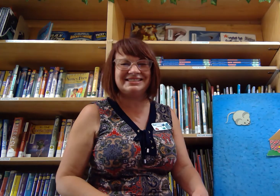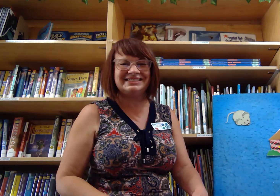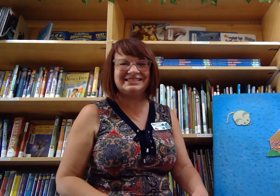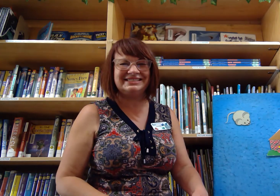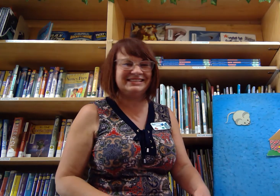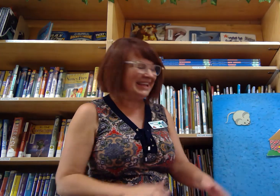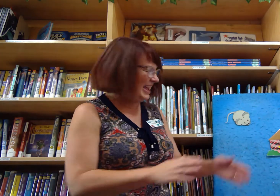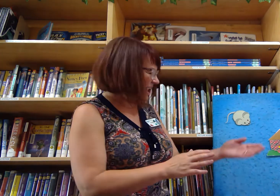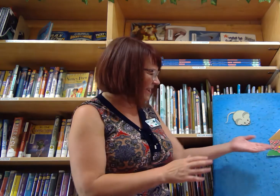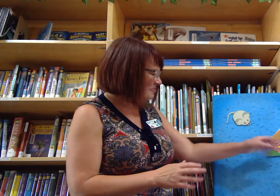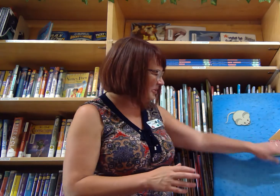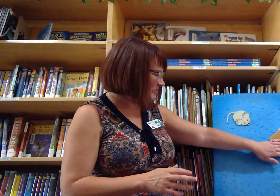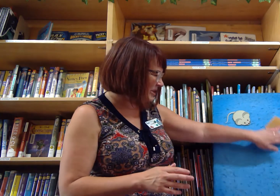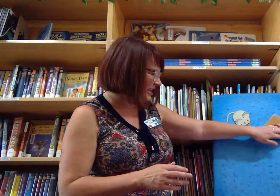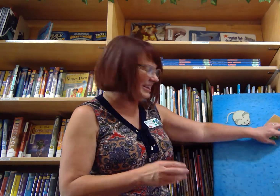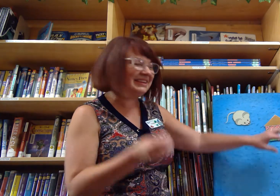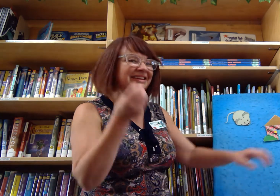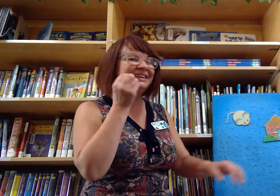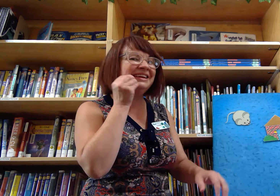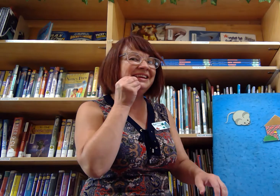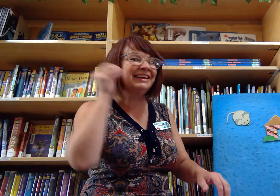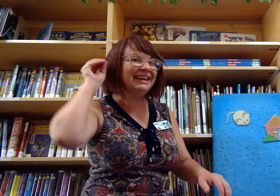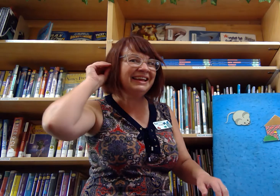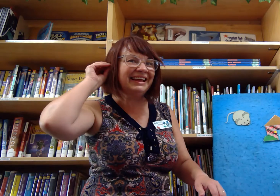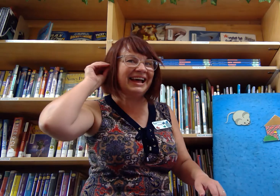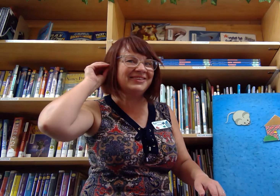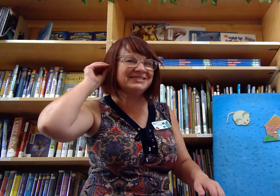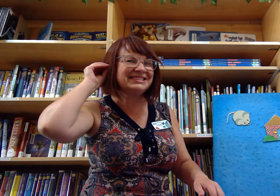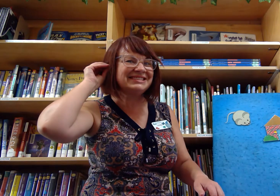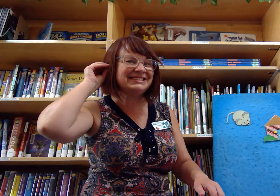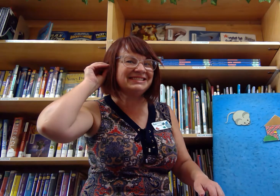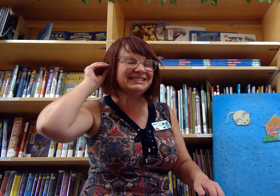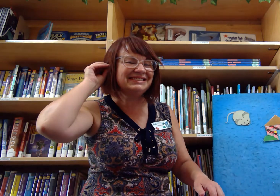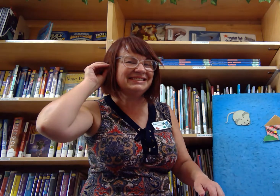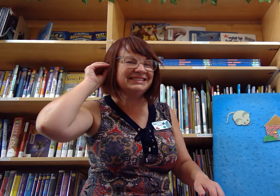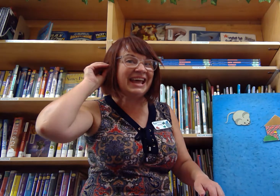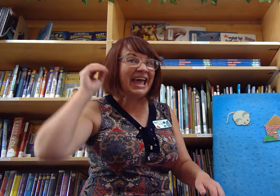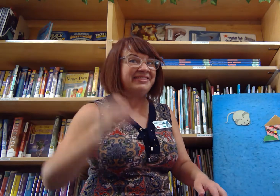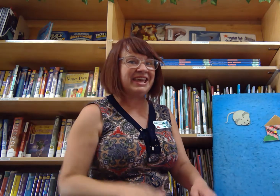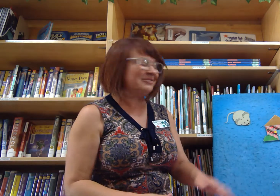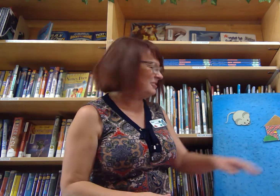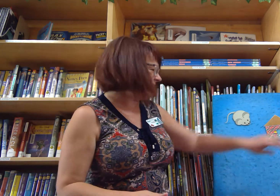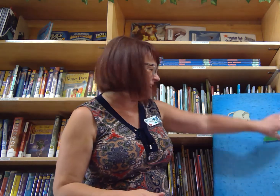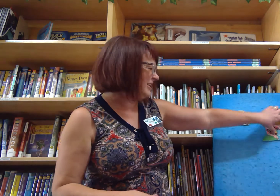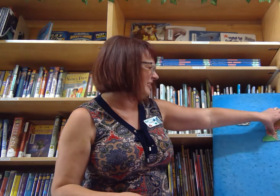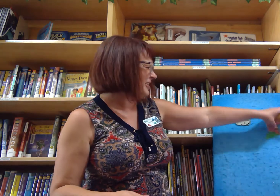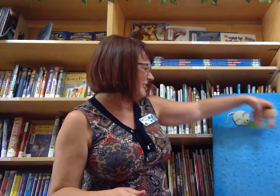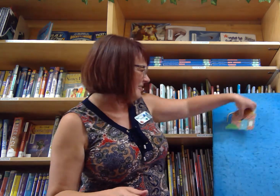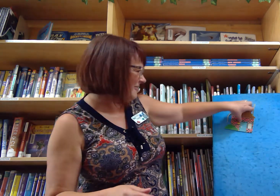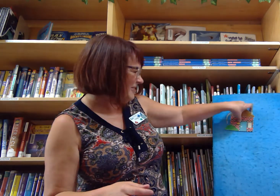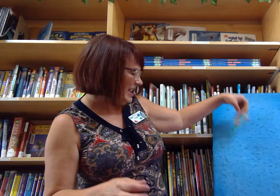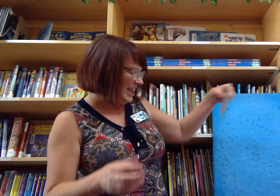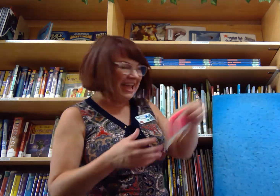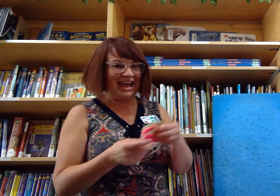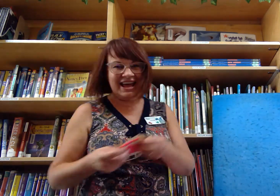and put him in a house. And then we'll let her go. Hey!